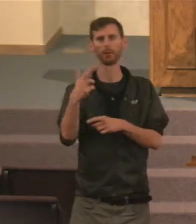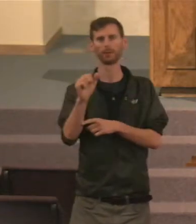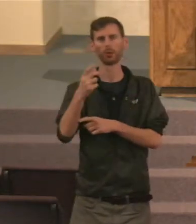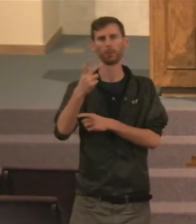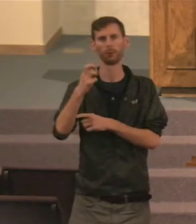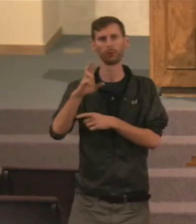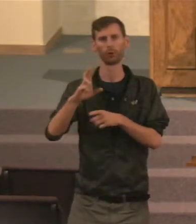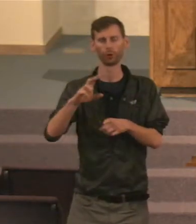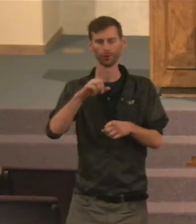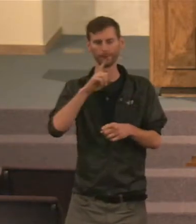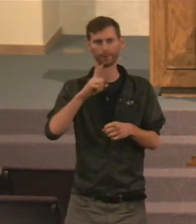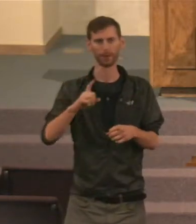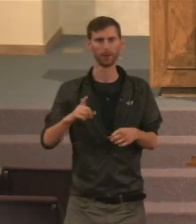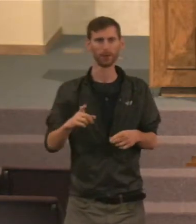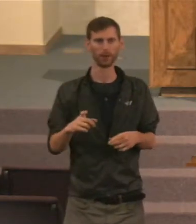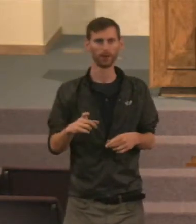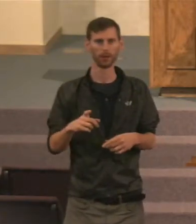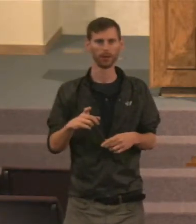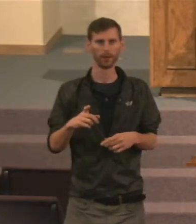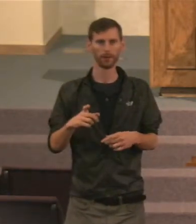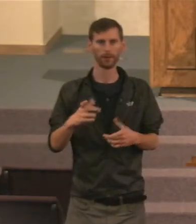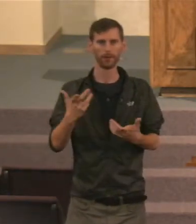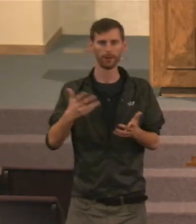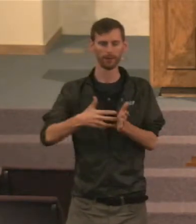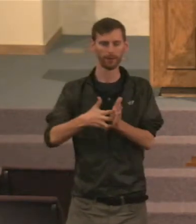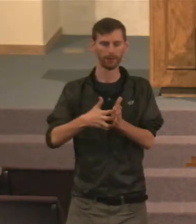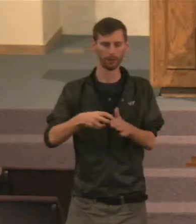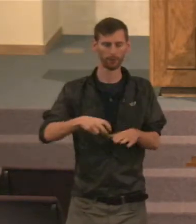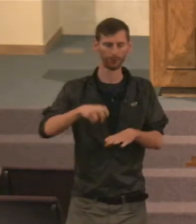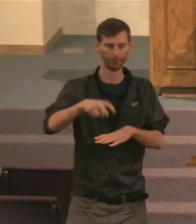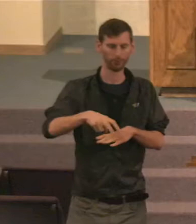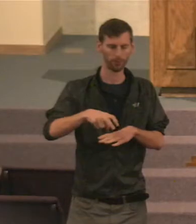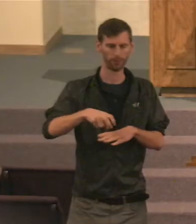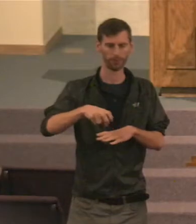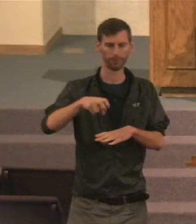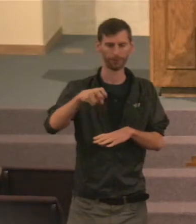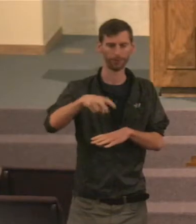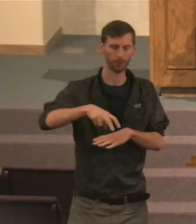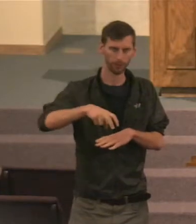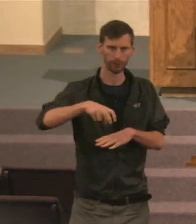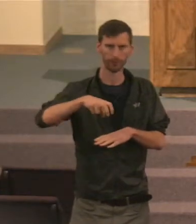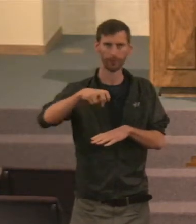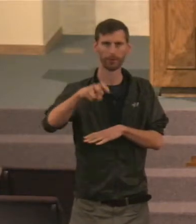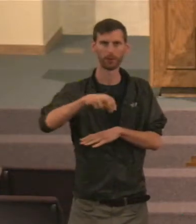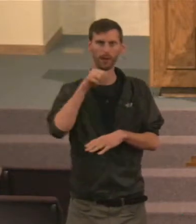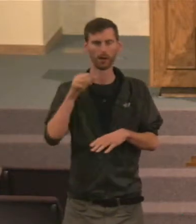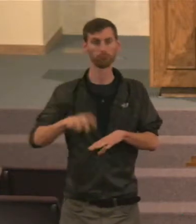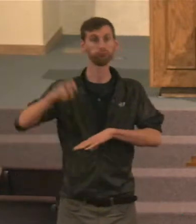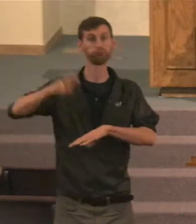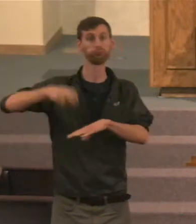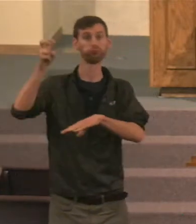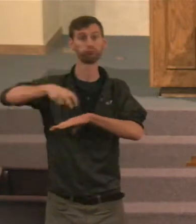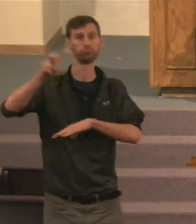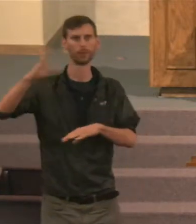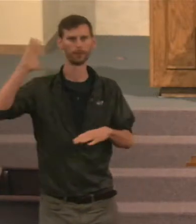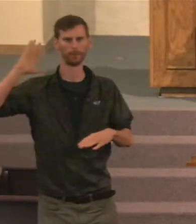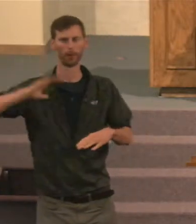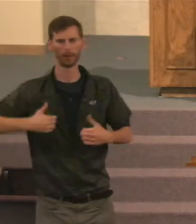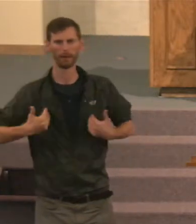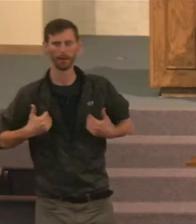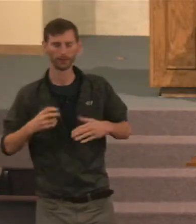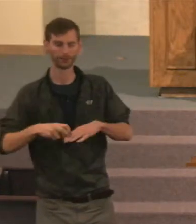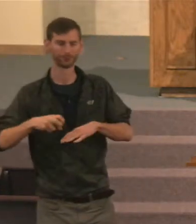drags itself along. You don't have the strength you used to have. Now, and, you know, again, as you go through all this reading this, it's kind of